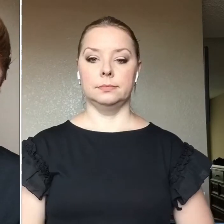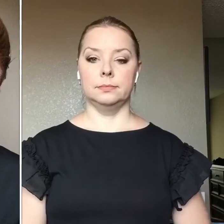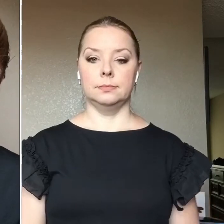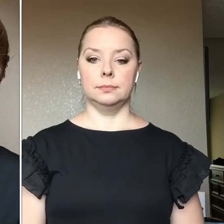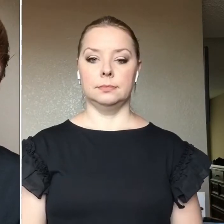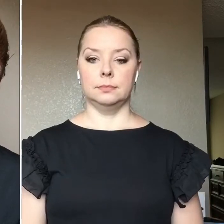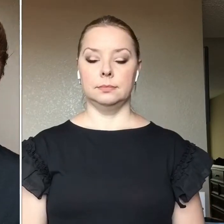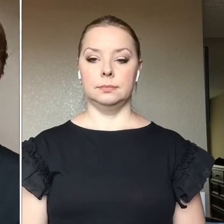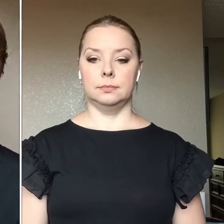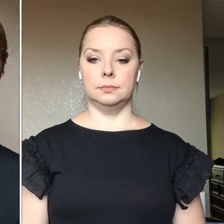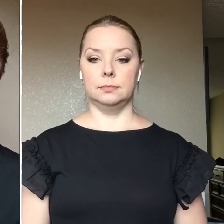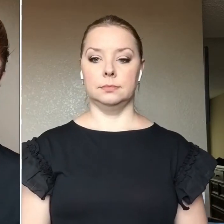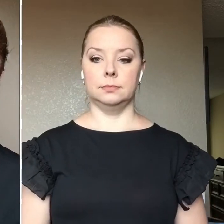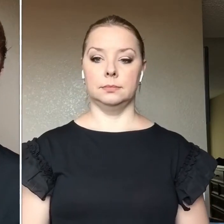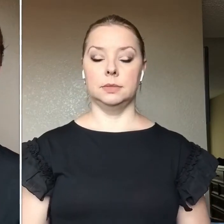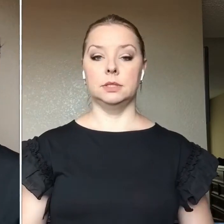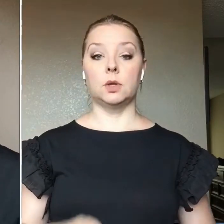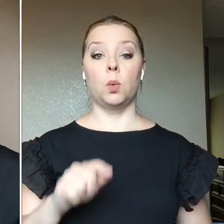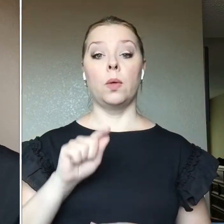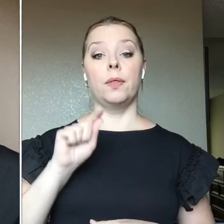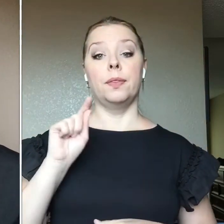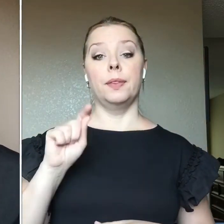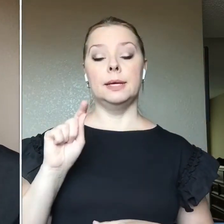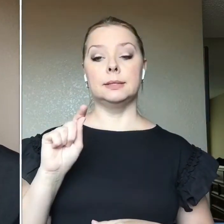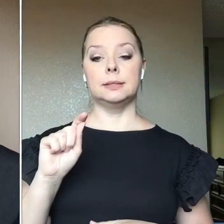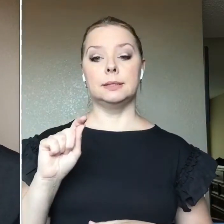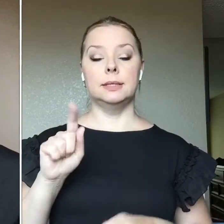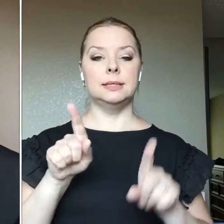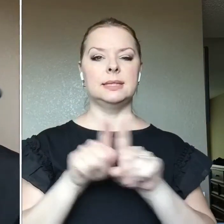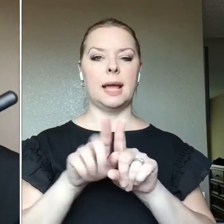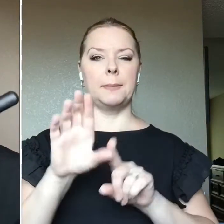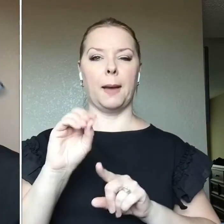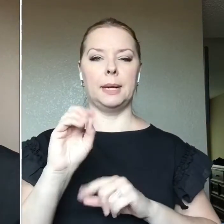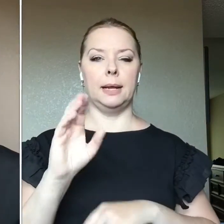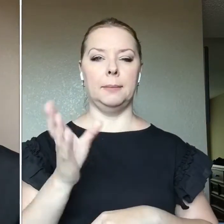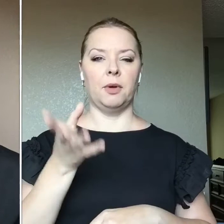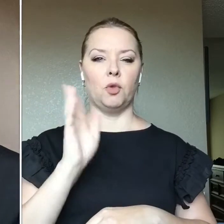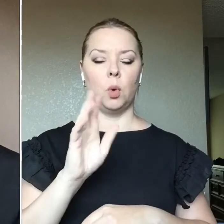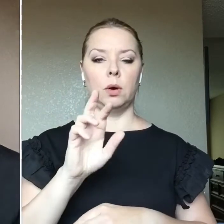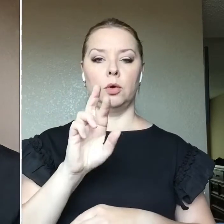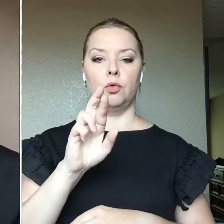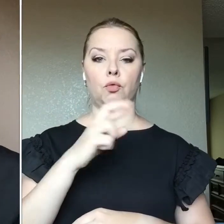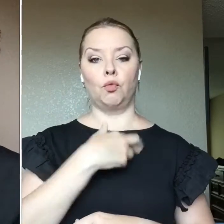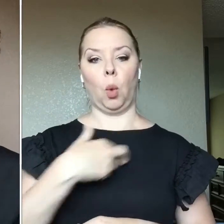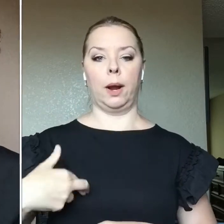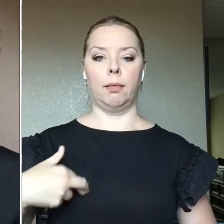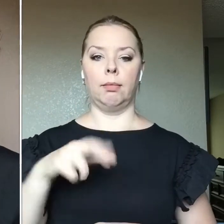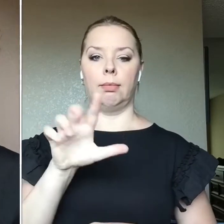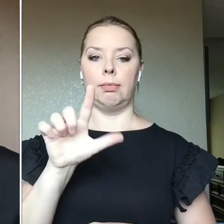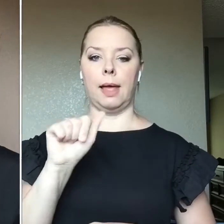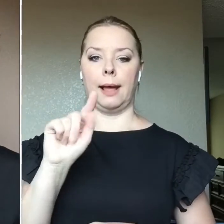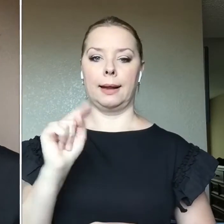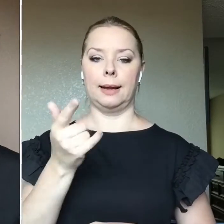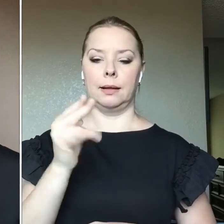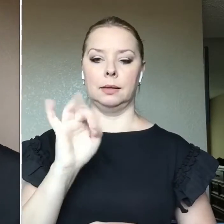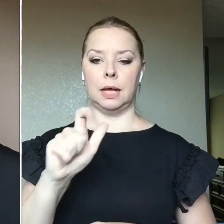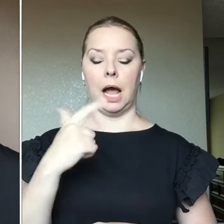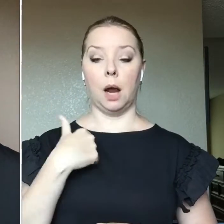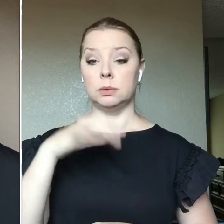So this is from the same company as before Royal Langanichel And I was drawn to them as a professional